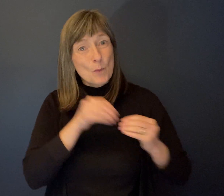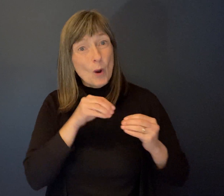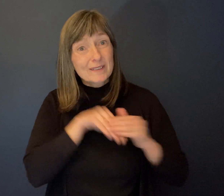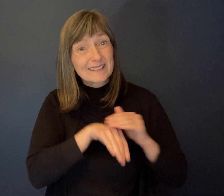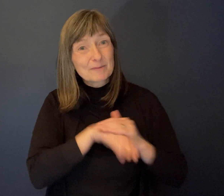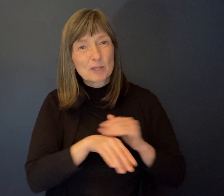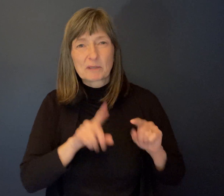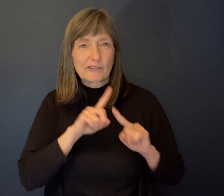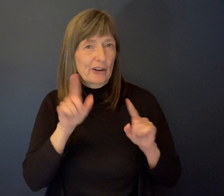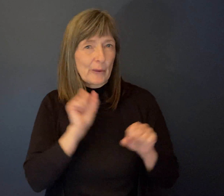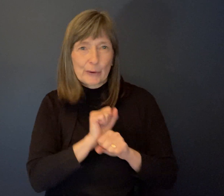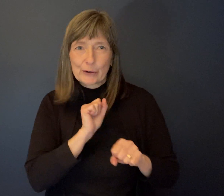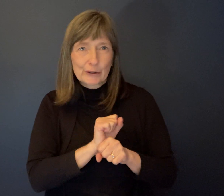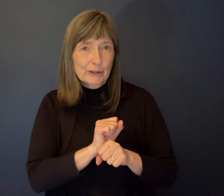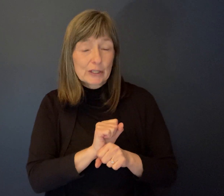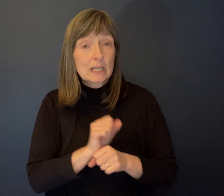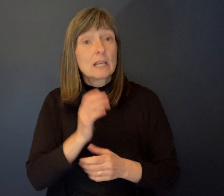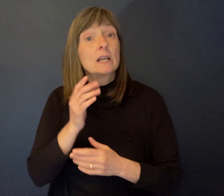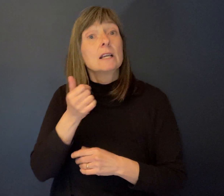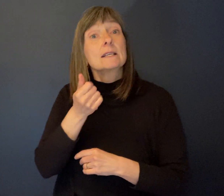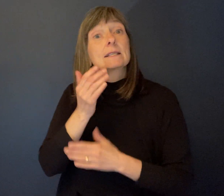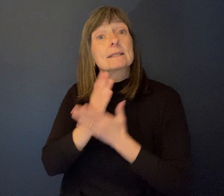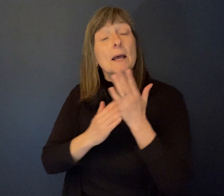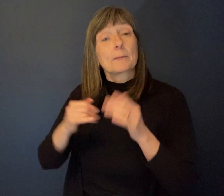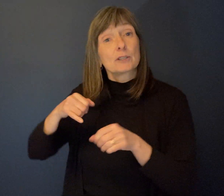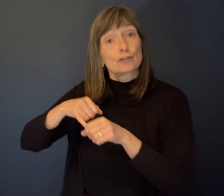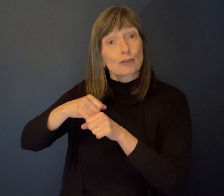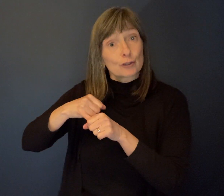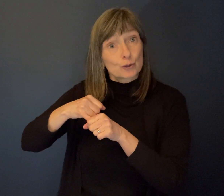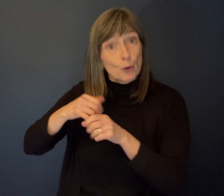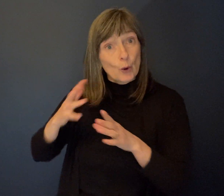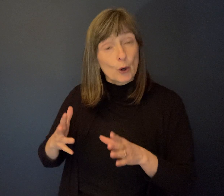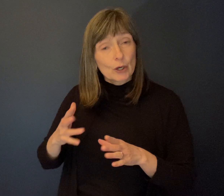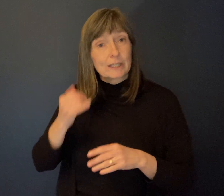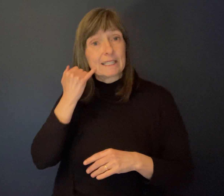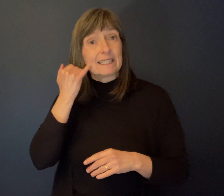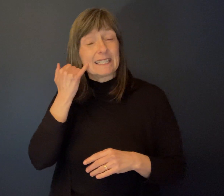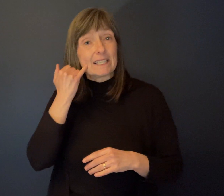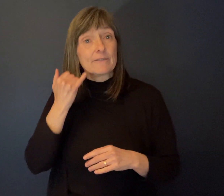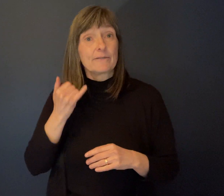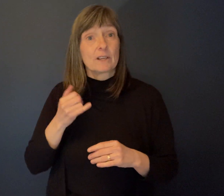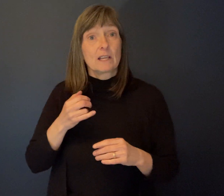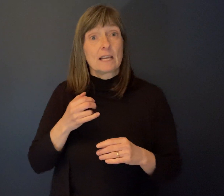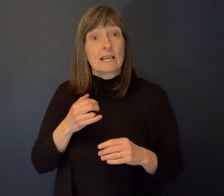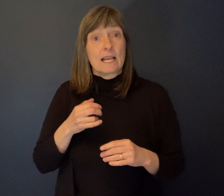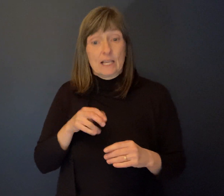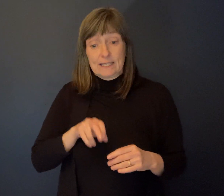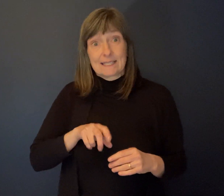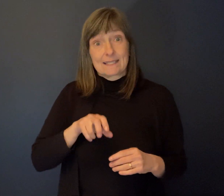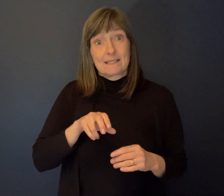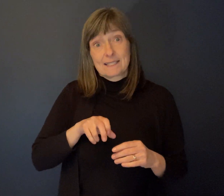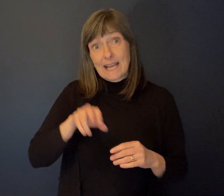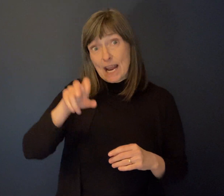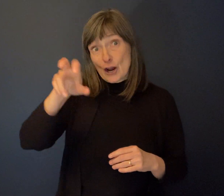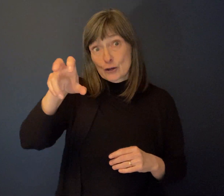drugstores, if they had a lift going up to the second floor, you had to go up to the second floor to get the key so you could operate the lift.